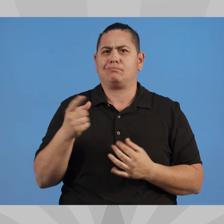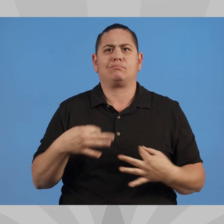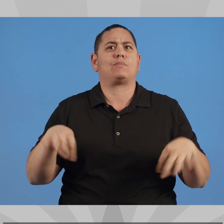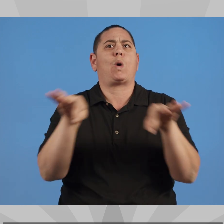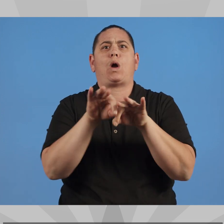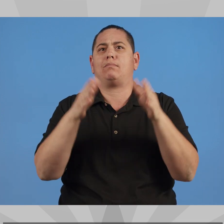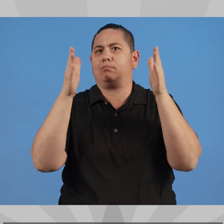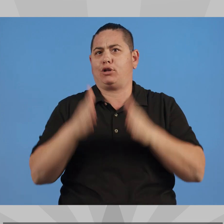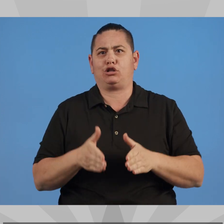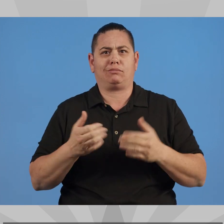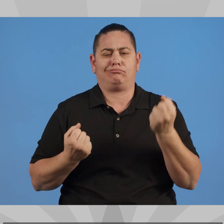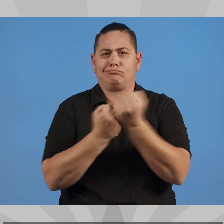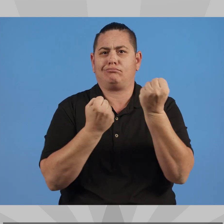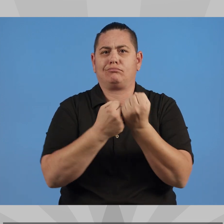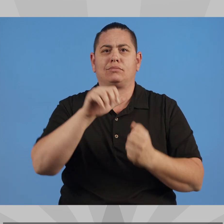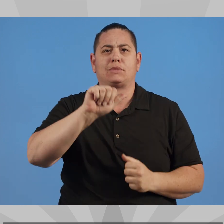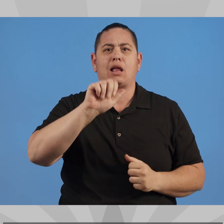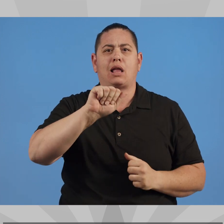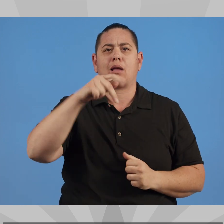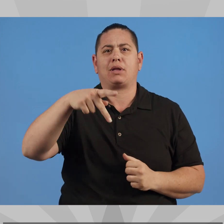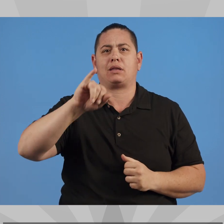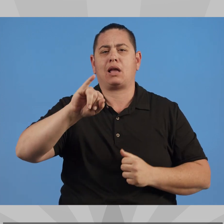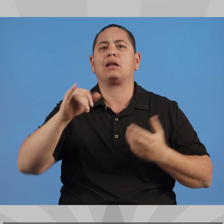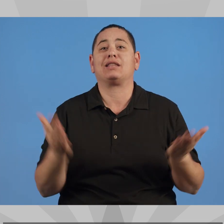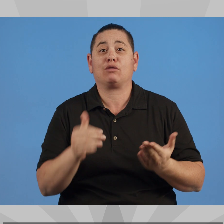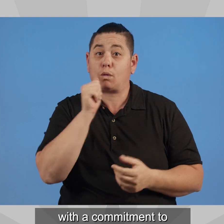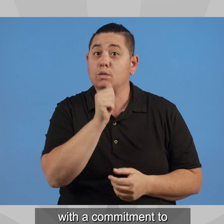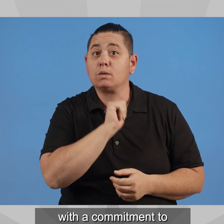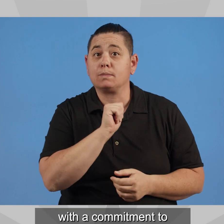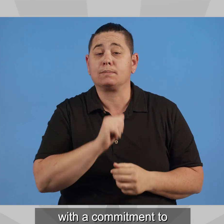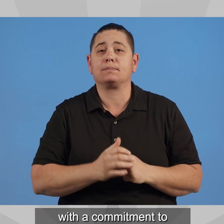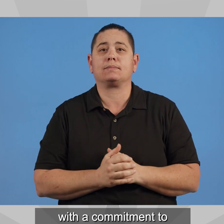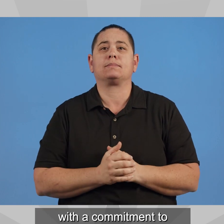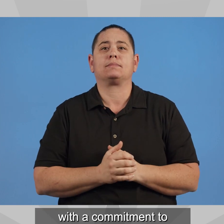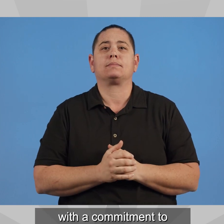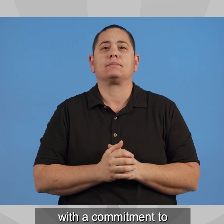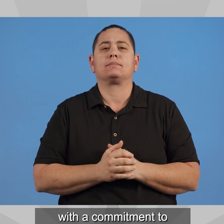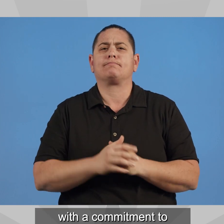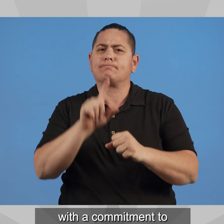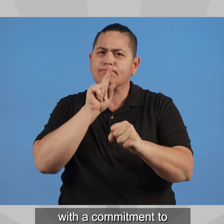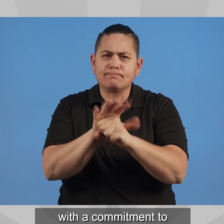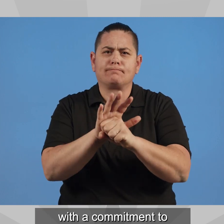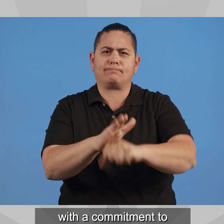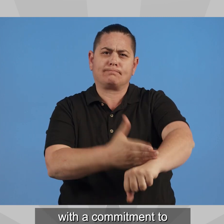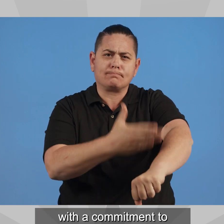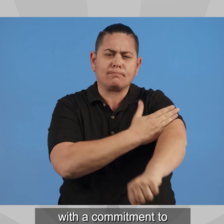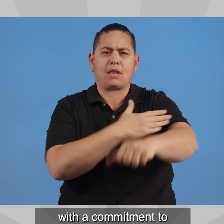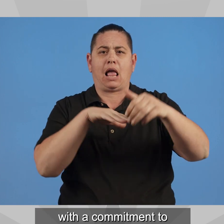She is a notable AAPI advocate in Arizona with a commitment to improving access,